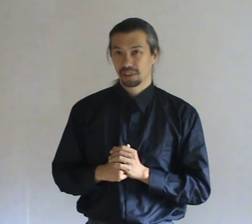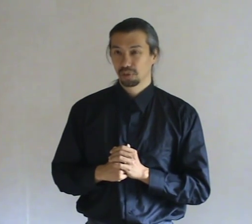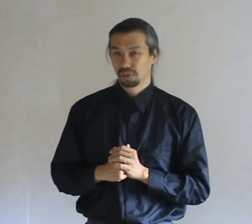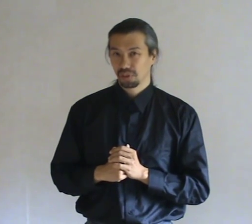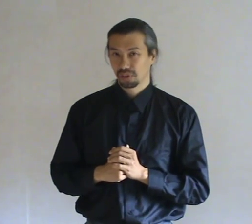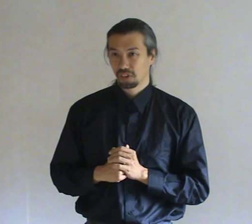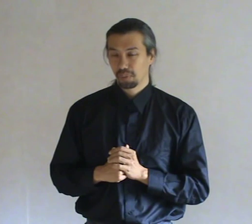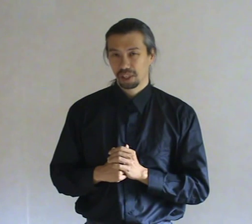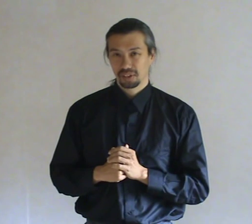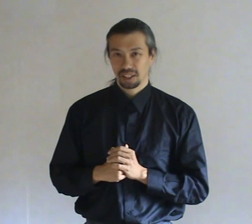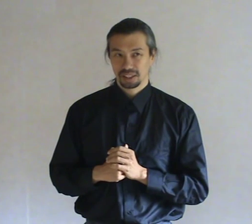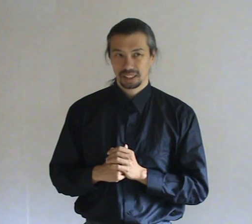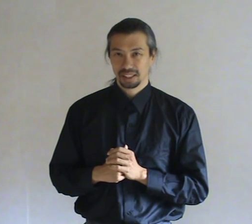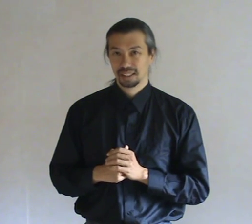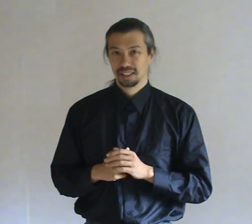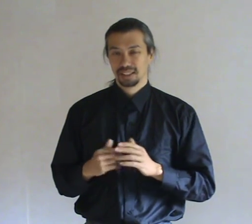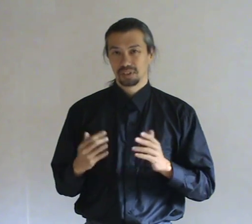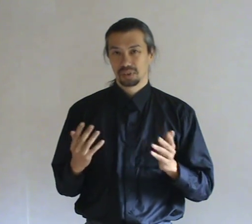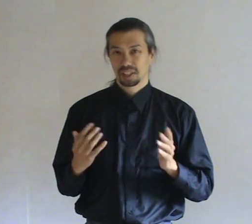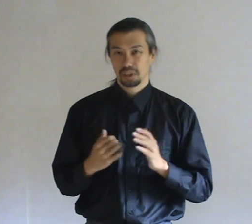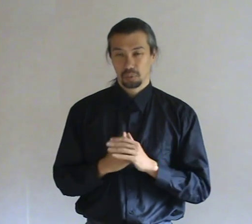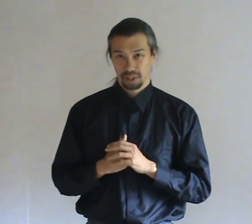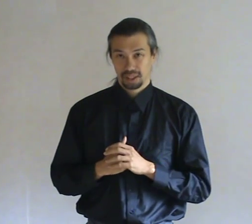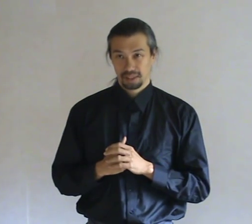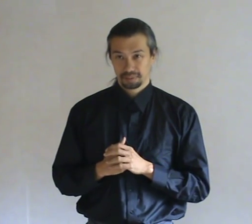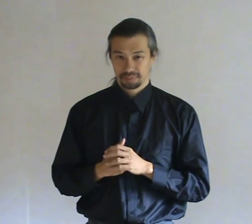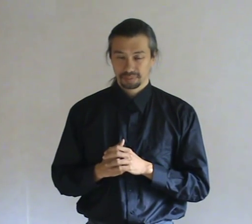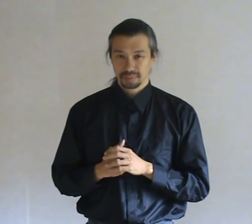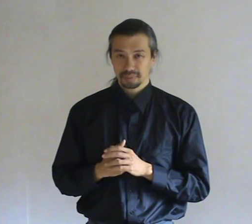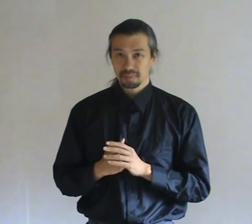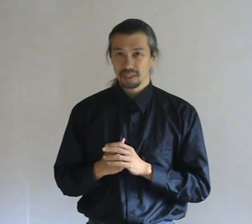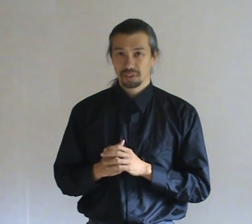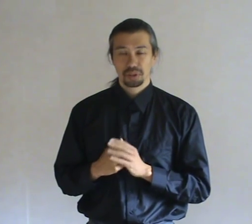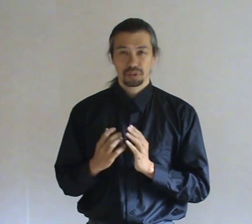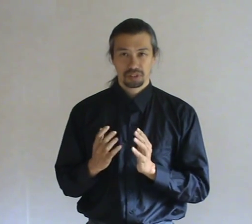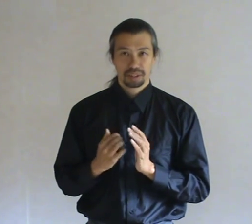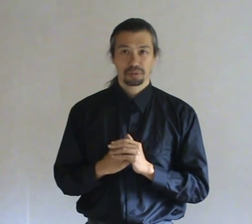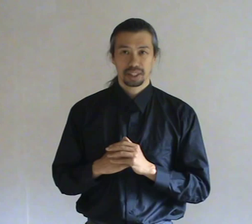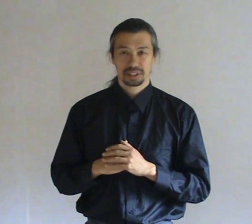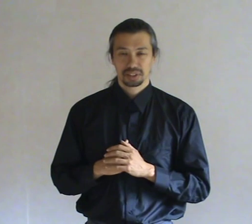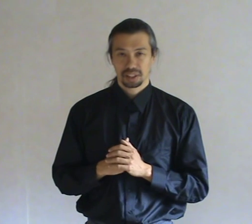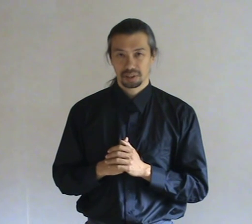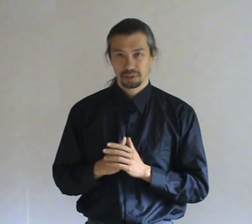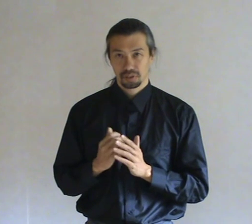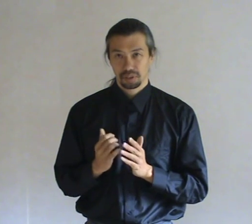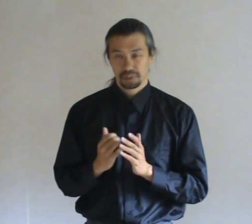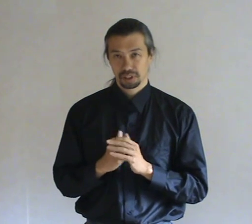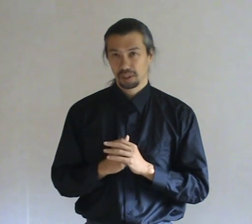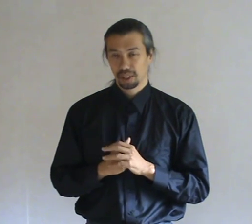can also use this liberated energy. To attack you with. So using sacrifices is very much a double